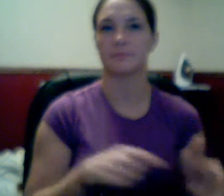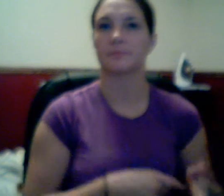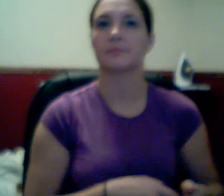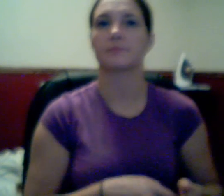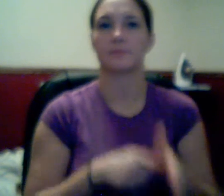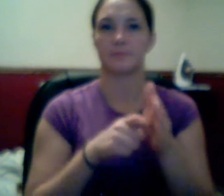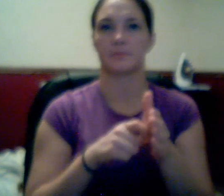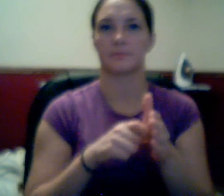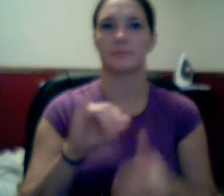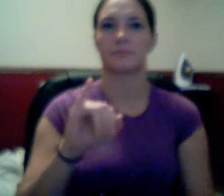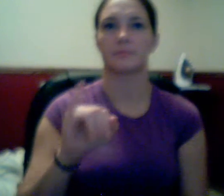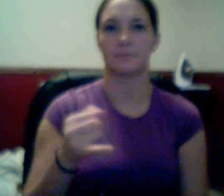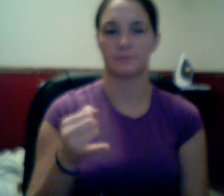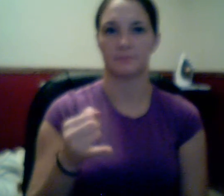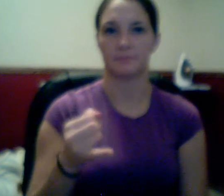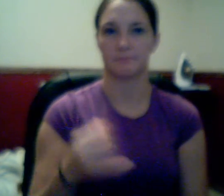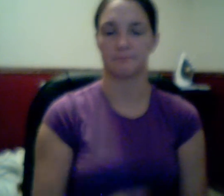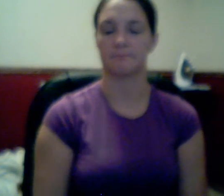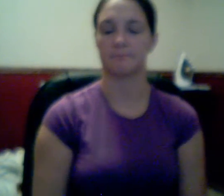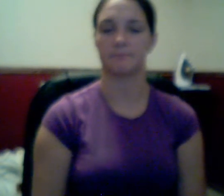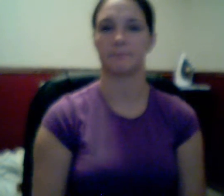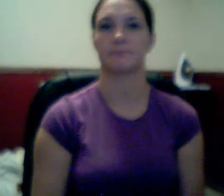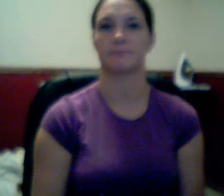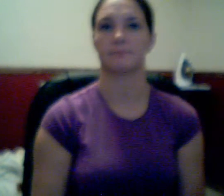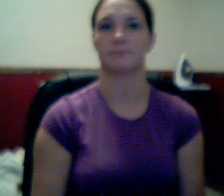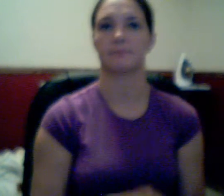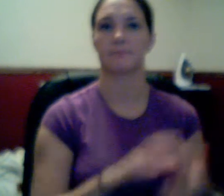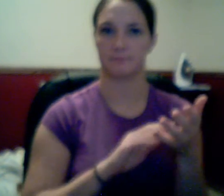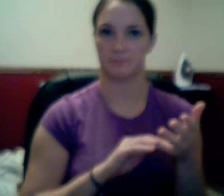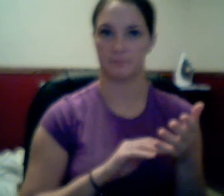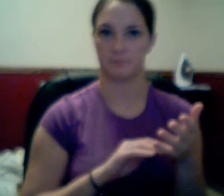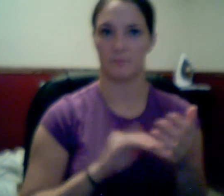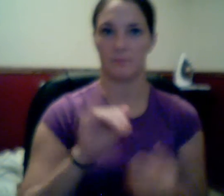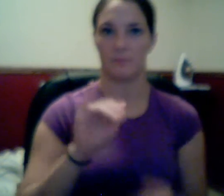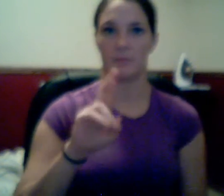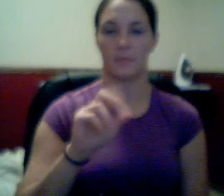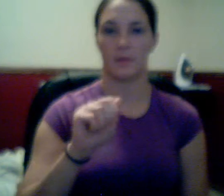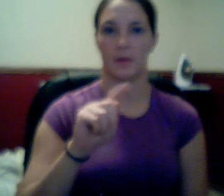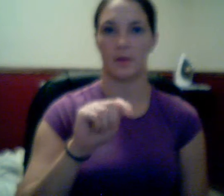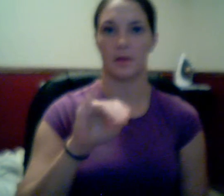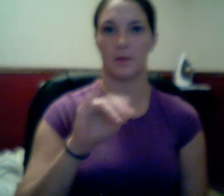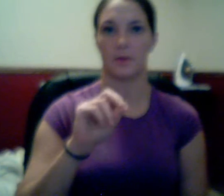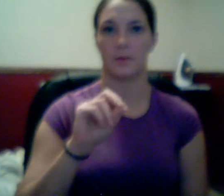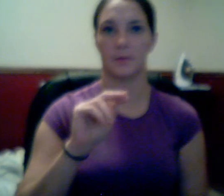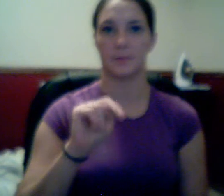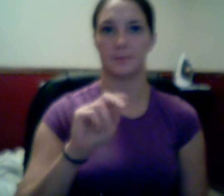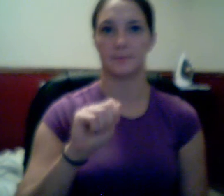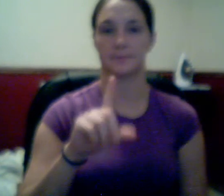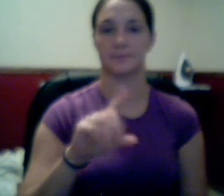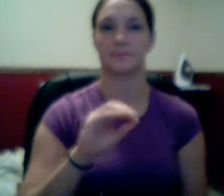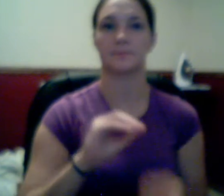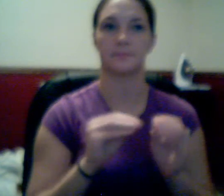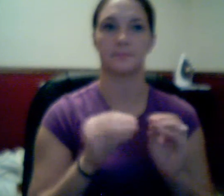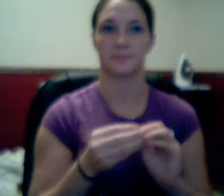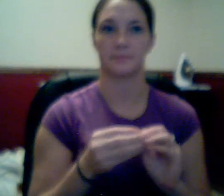On the calculator. Here, for irrational numbers, what we need to do is, for example, pi.